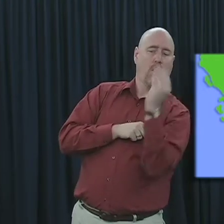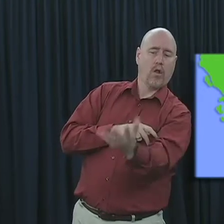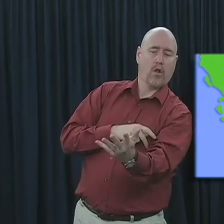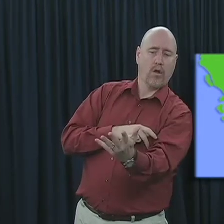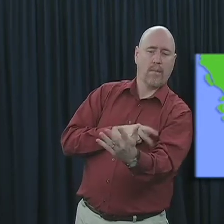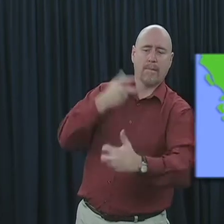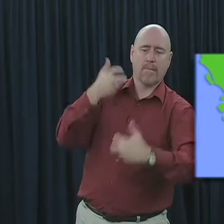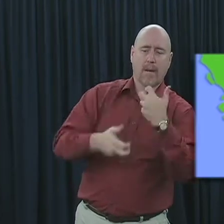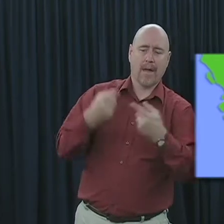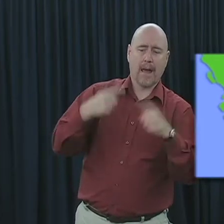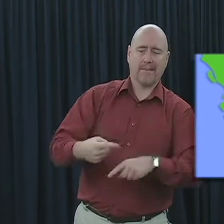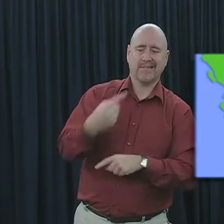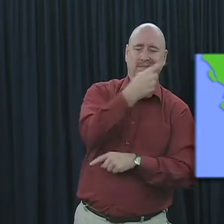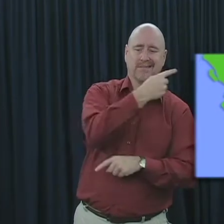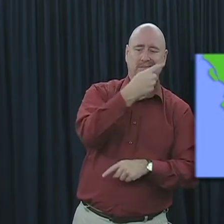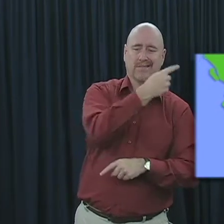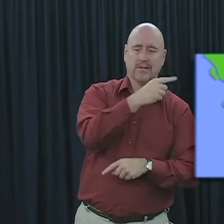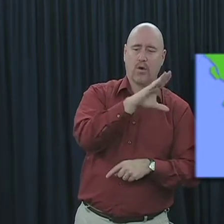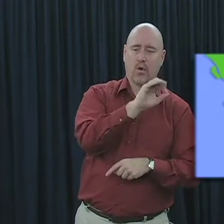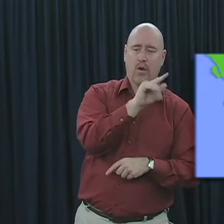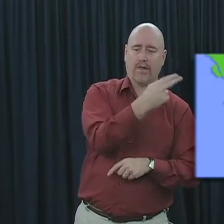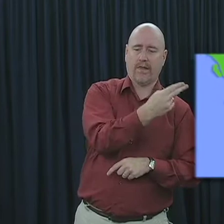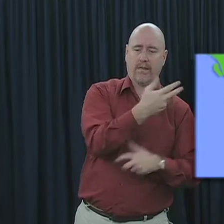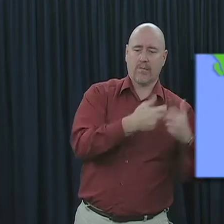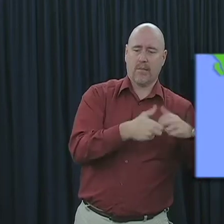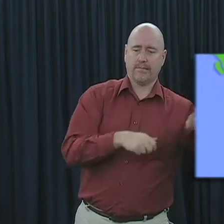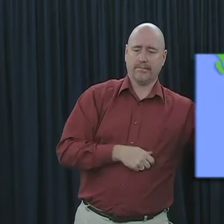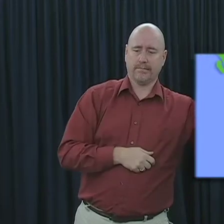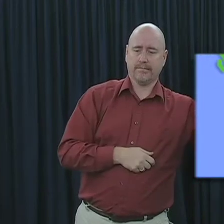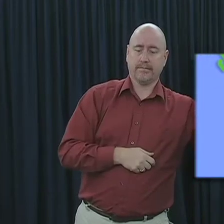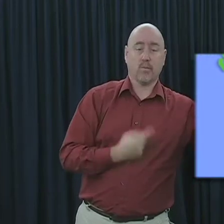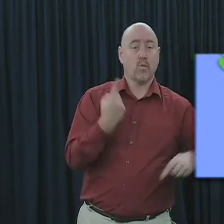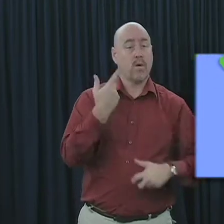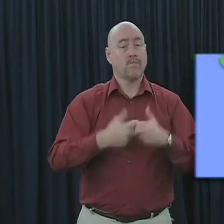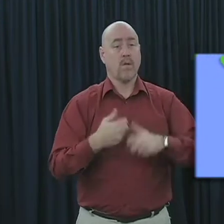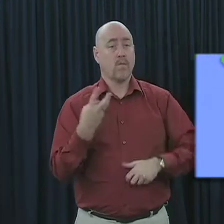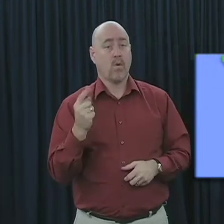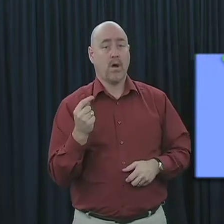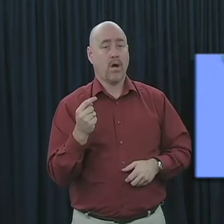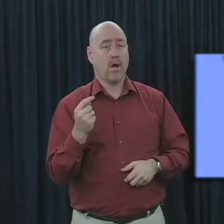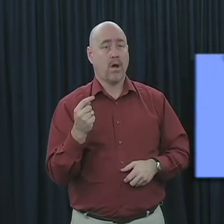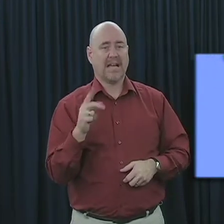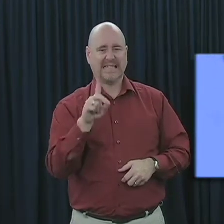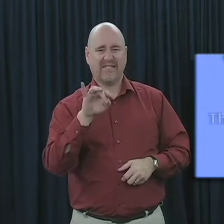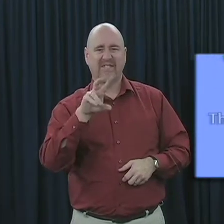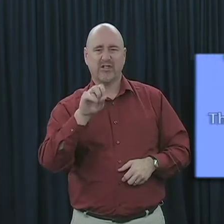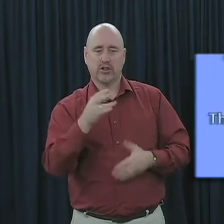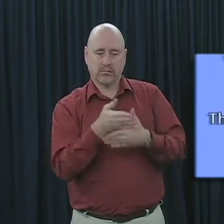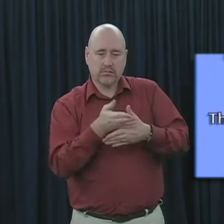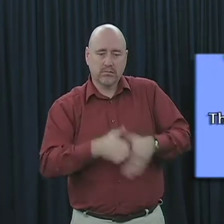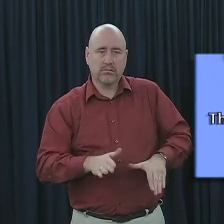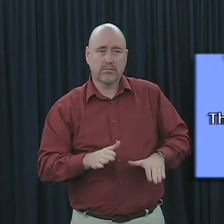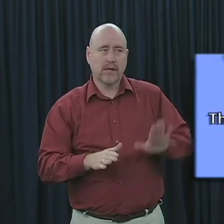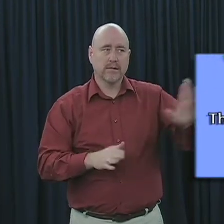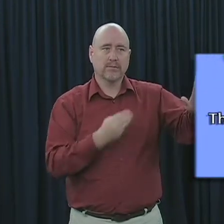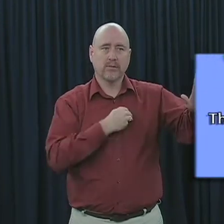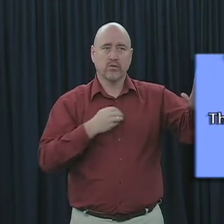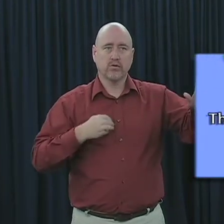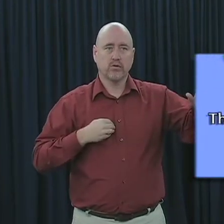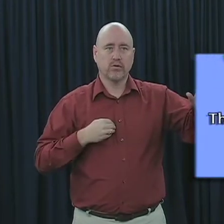some problems occurring in the body of Christ at Corinth. One of the problems had to do with a division among its members over